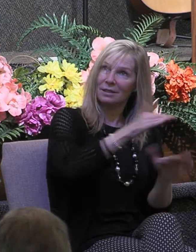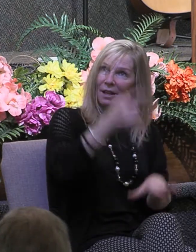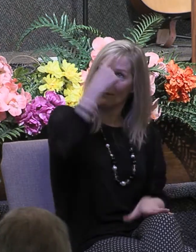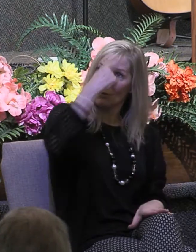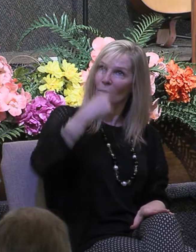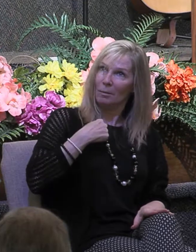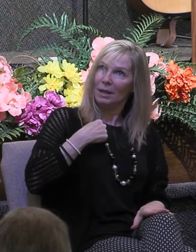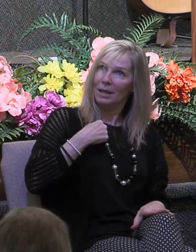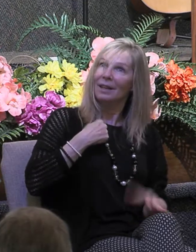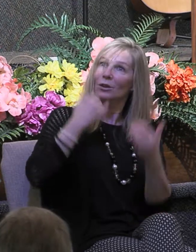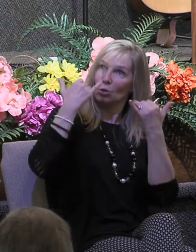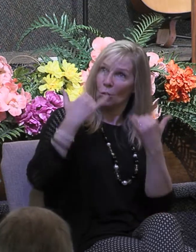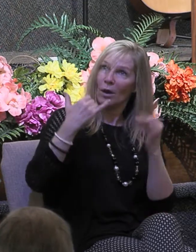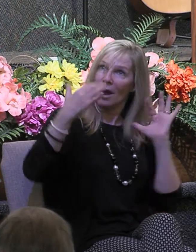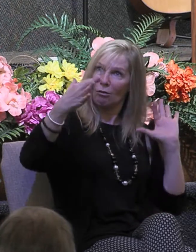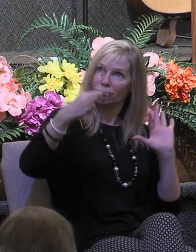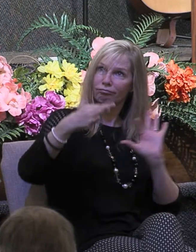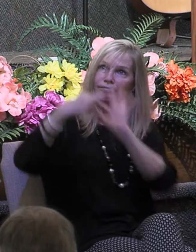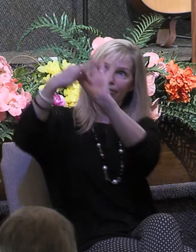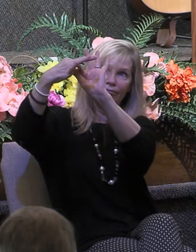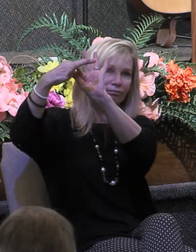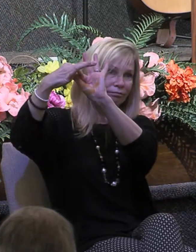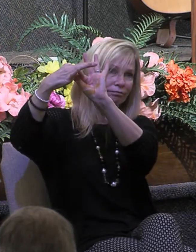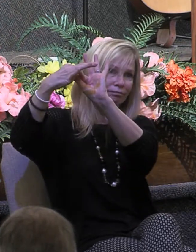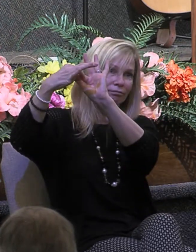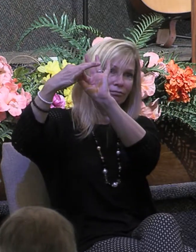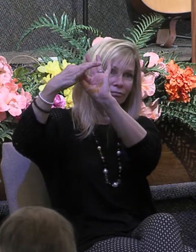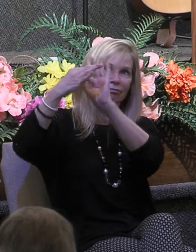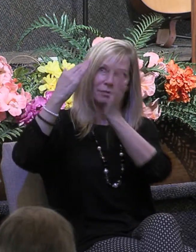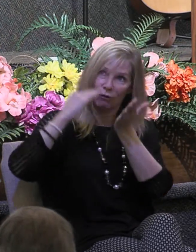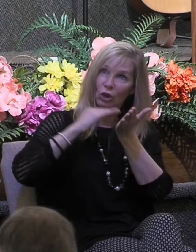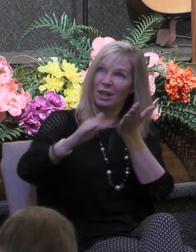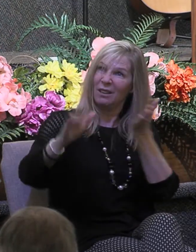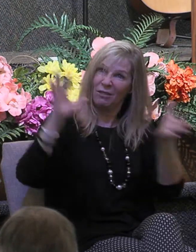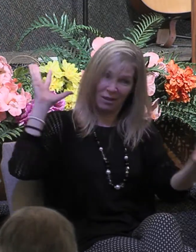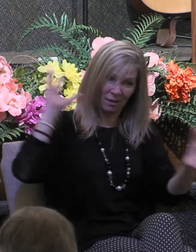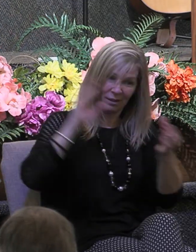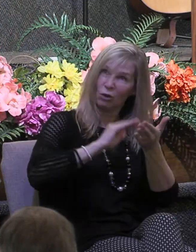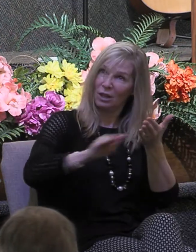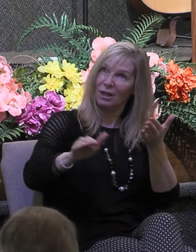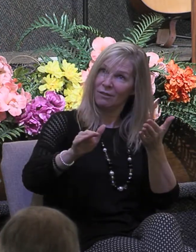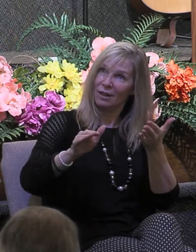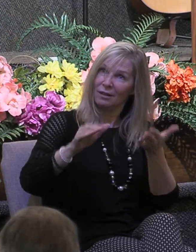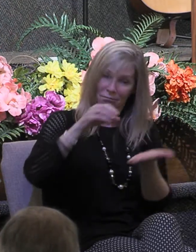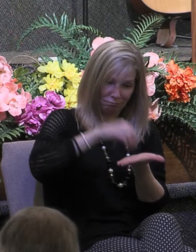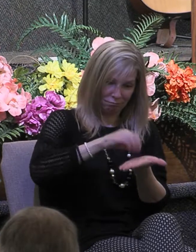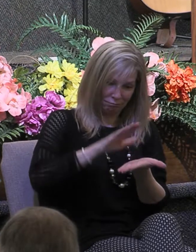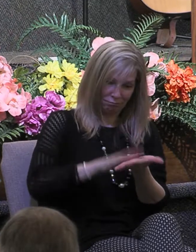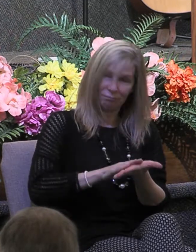therefore we could be and would be forgiven and credited with Christ's righteousness